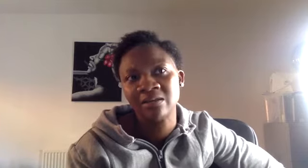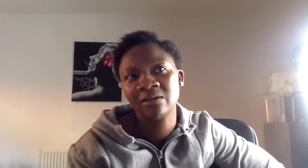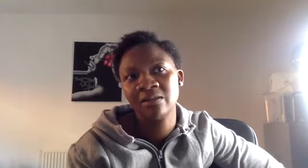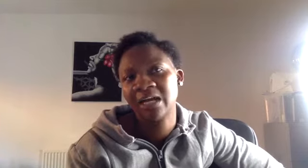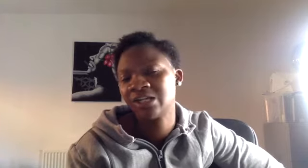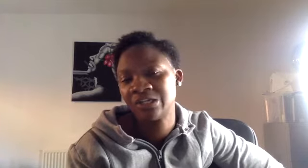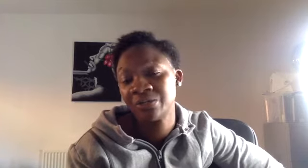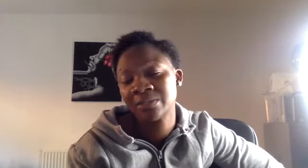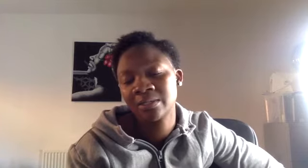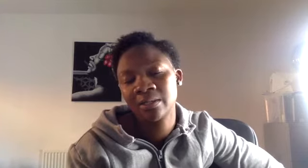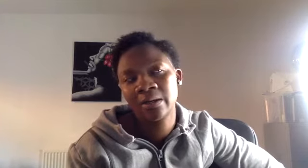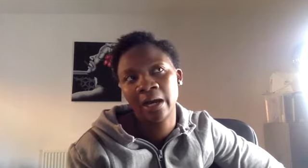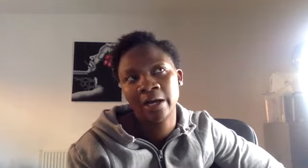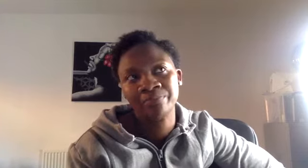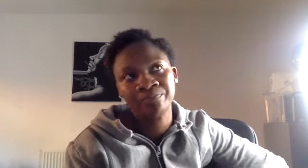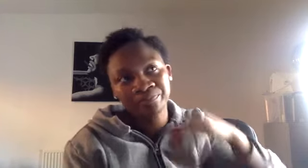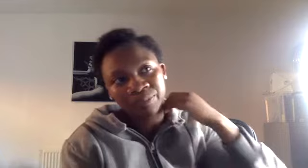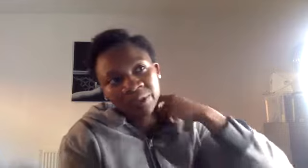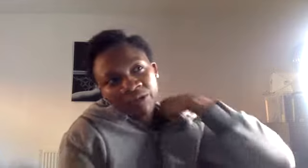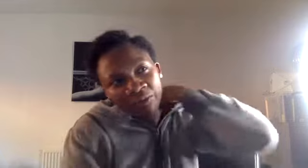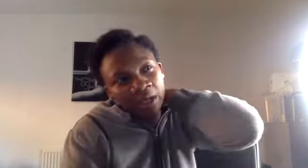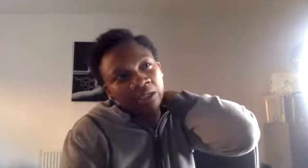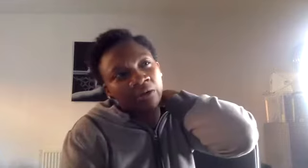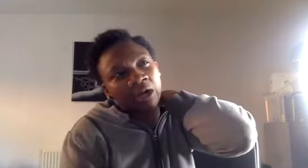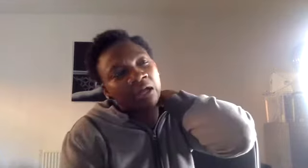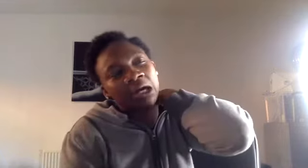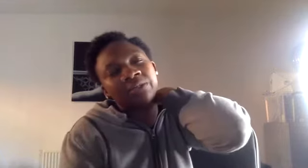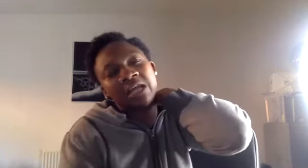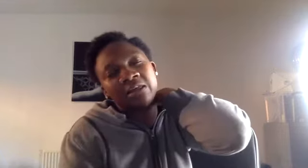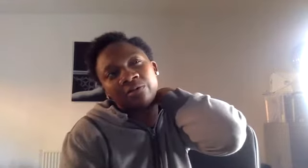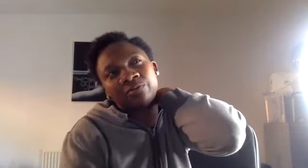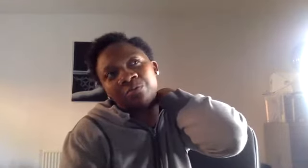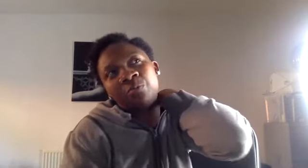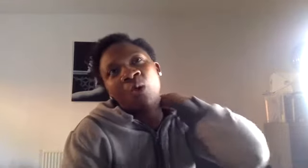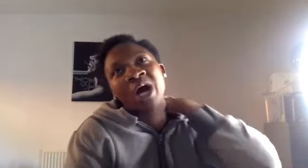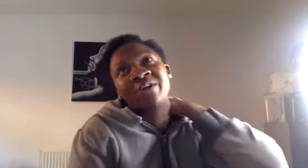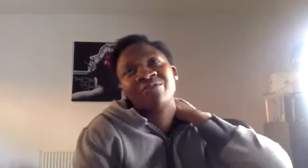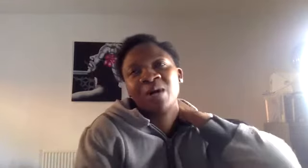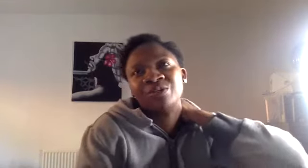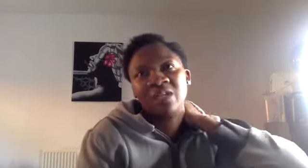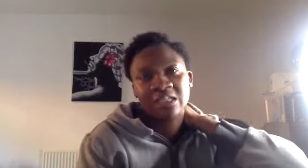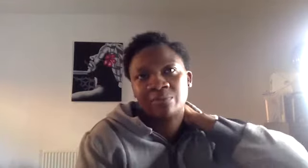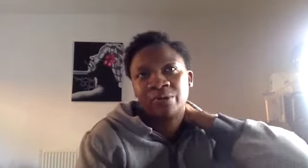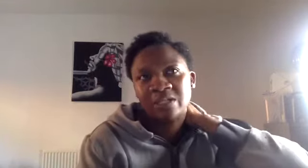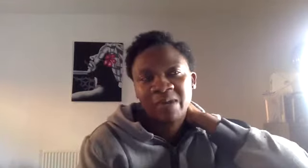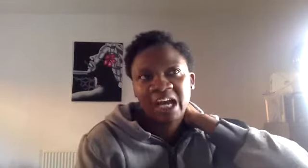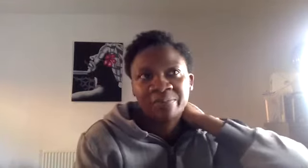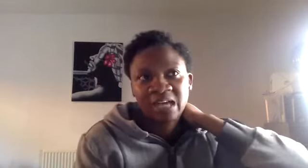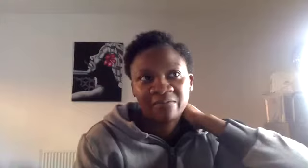their issues. So, you know, and I would say that one of my unique selling points is being able to have